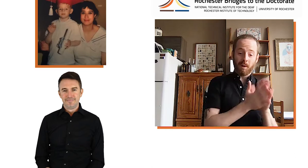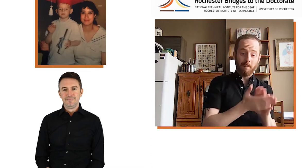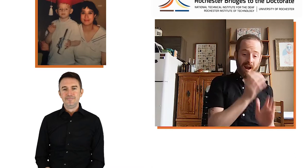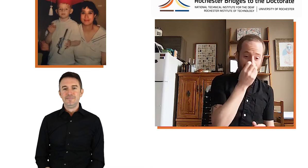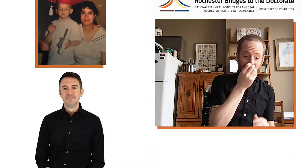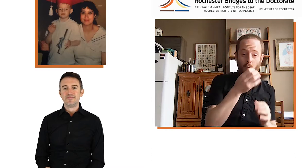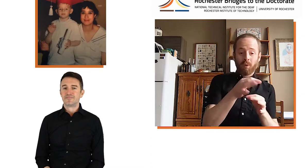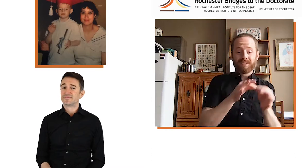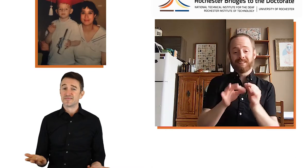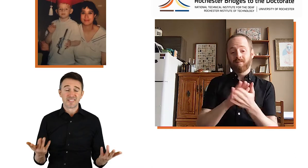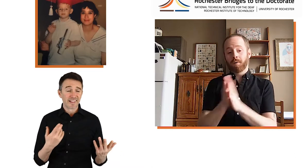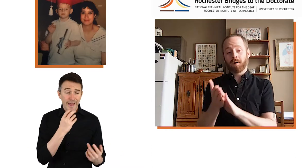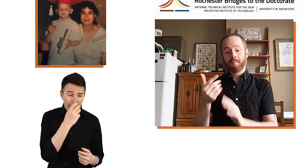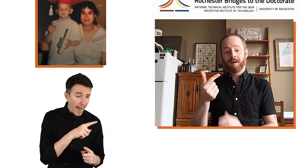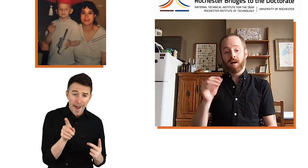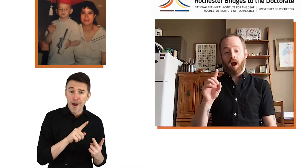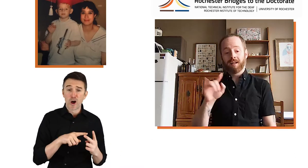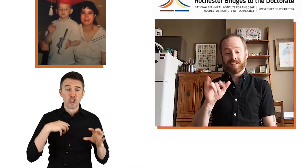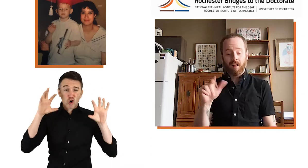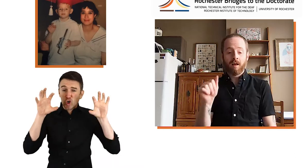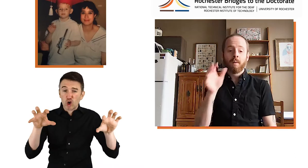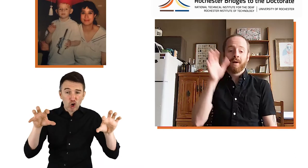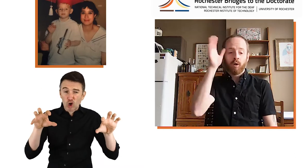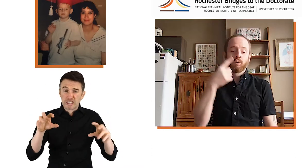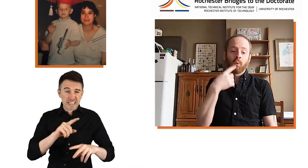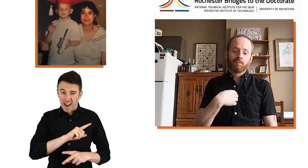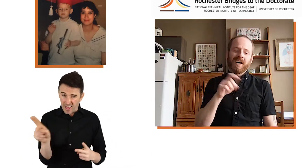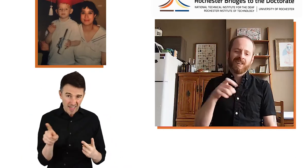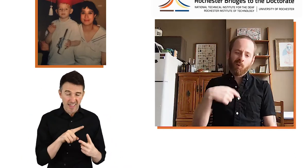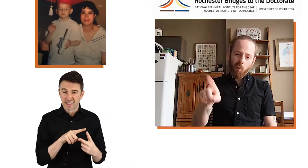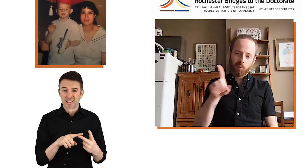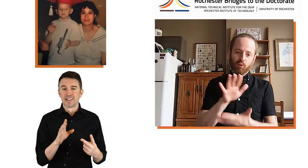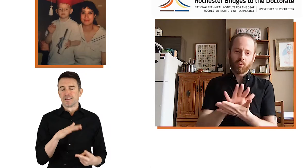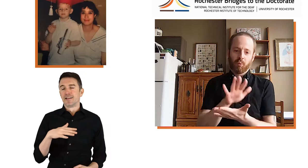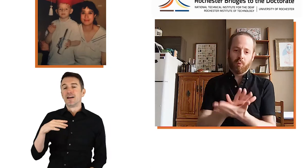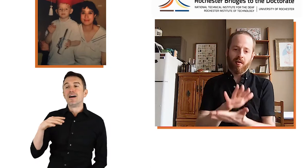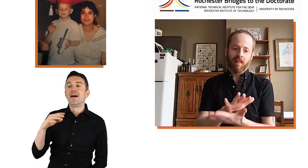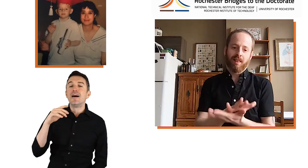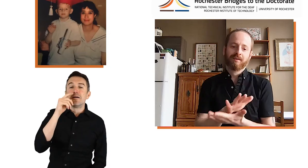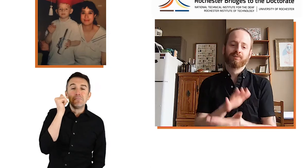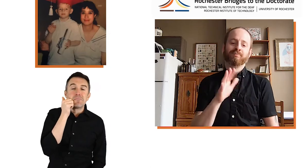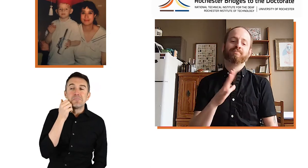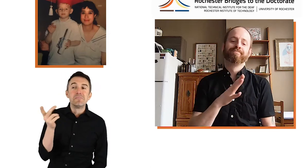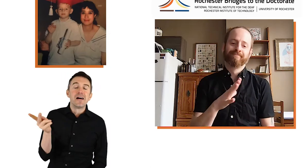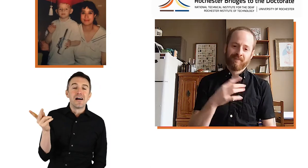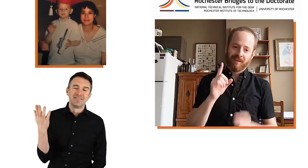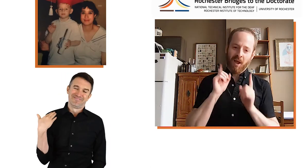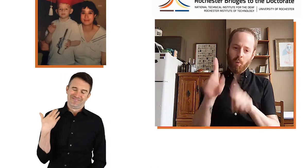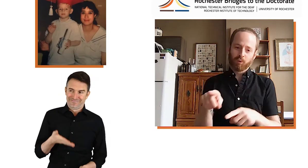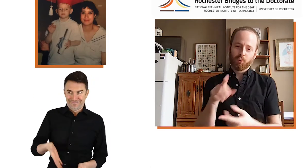So, instead of becoming a clown or becoming Godzilla, my parents told me that I had to go to school.